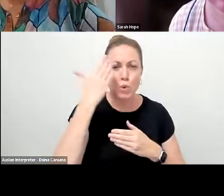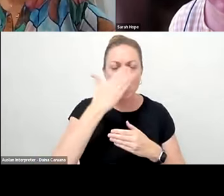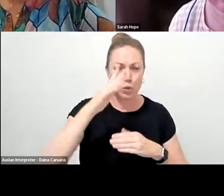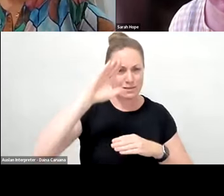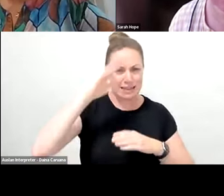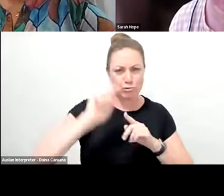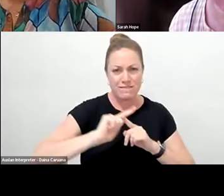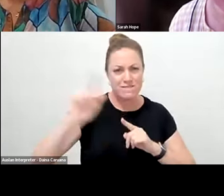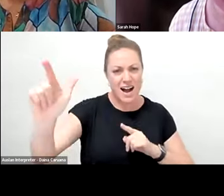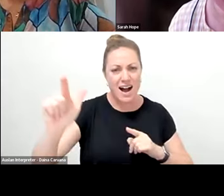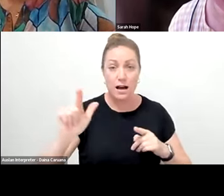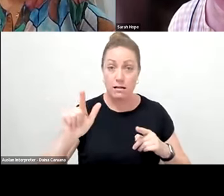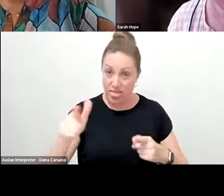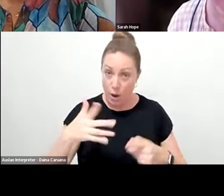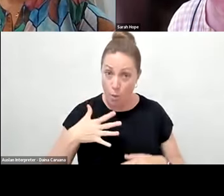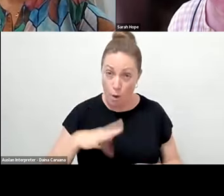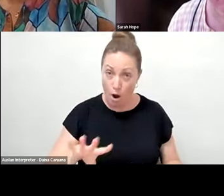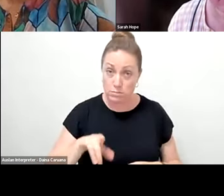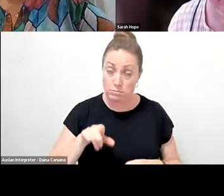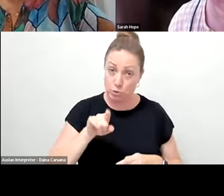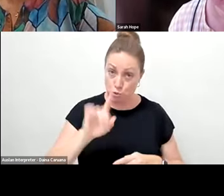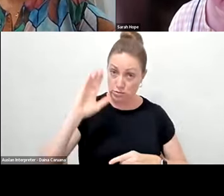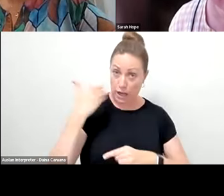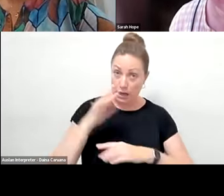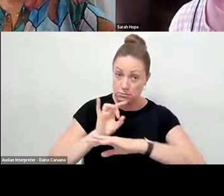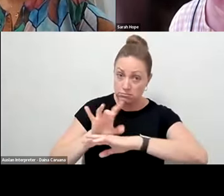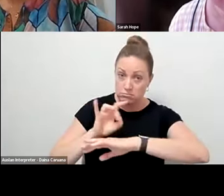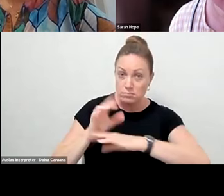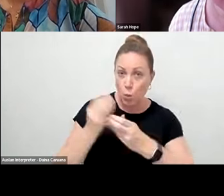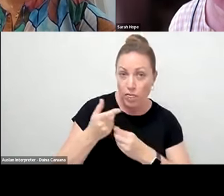crying out for? You've said you've done some consultation with them already.